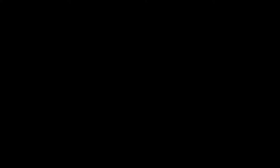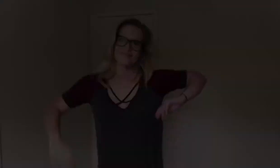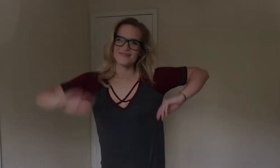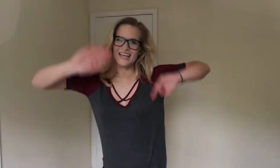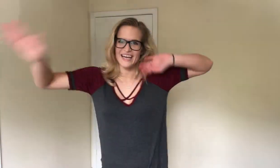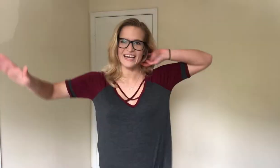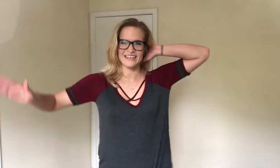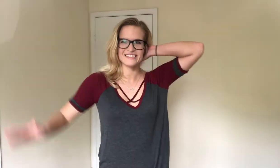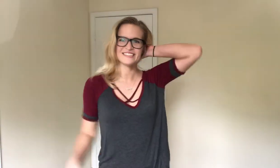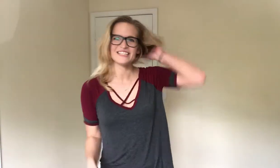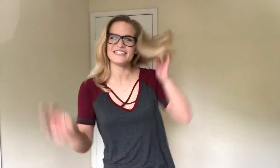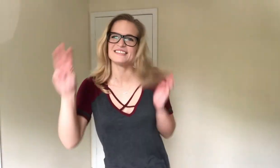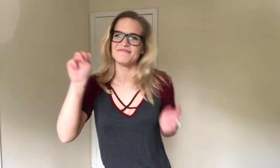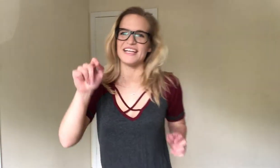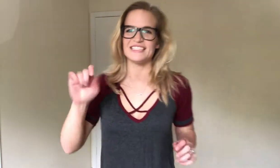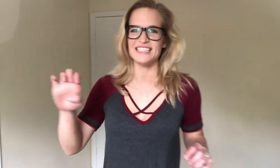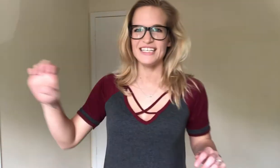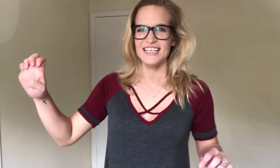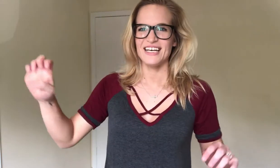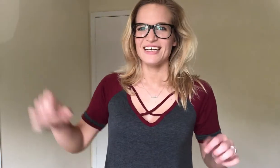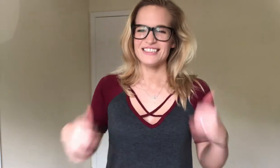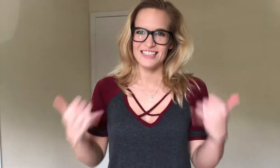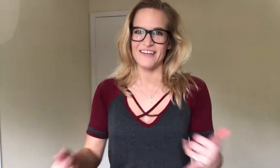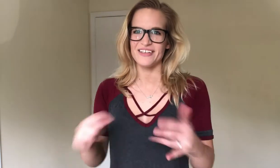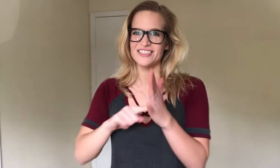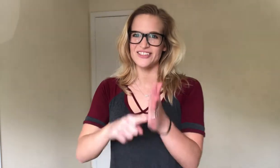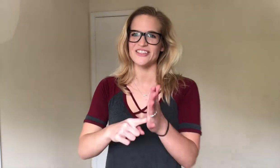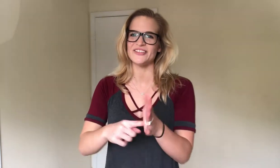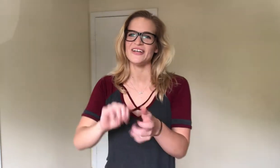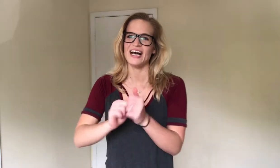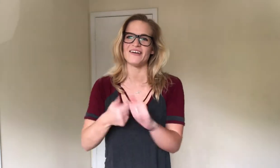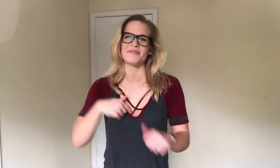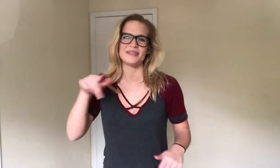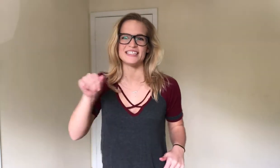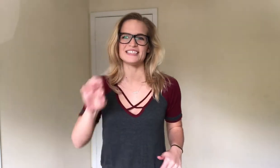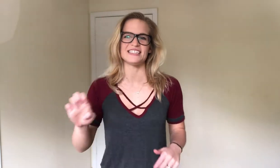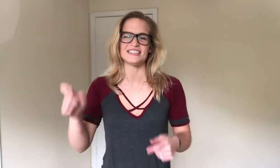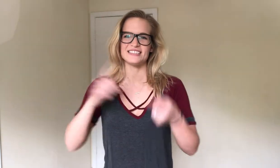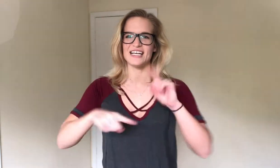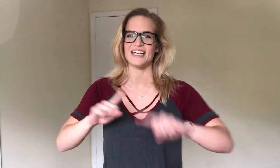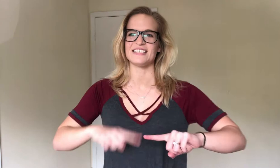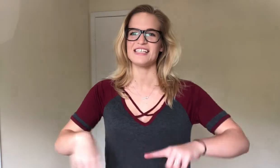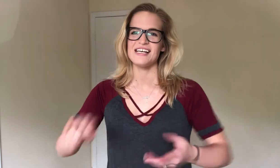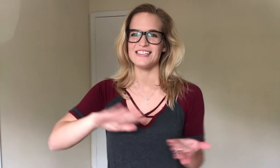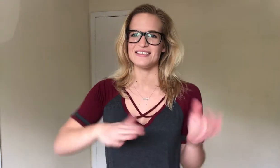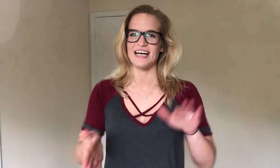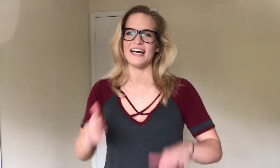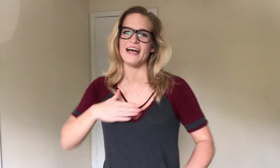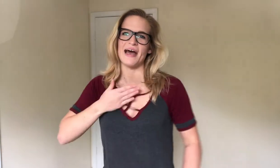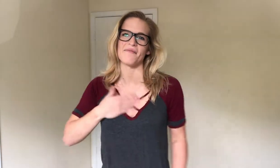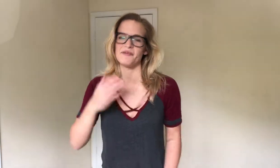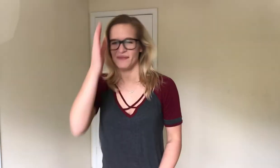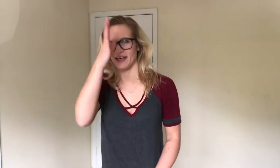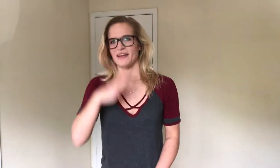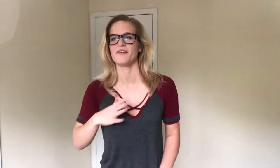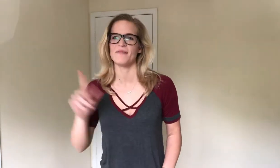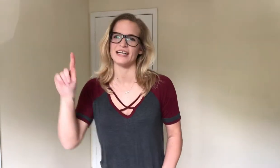Hey guys, it's Macy. Today I'm going to show you how I PSE signed Die a Happy Man by